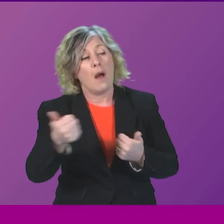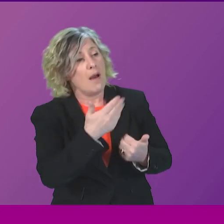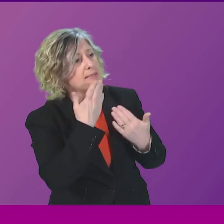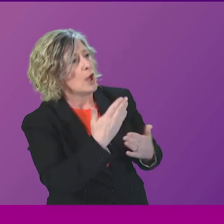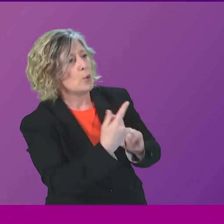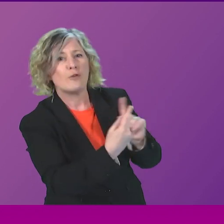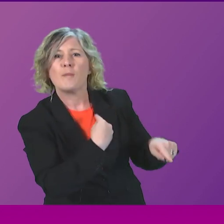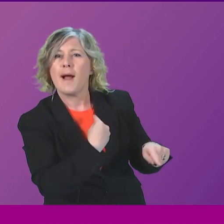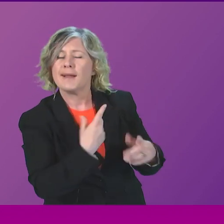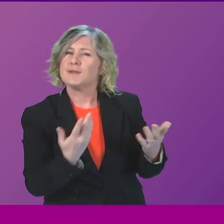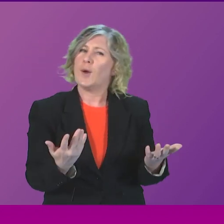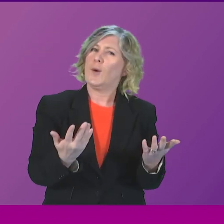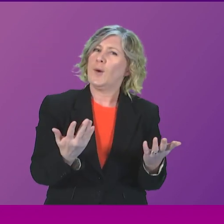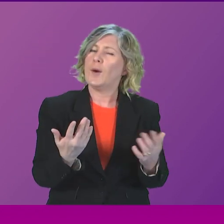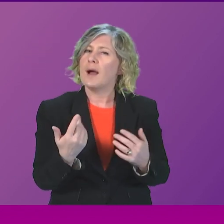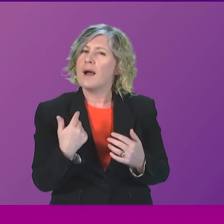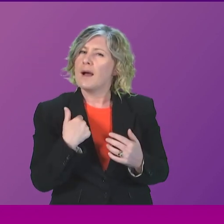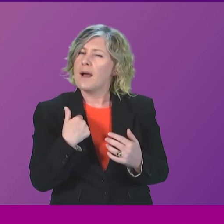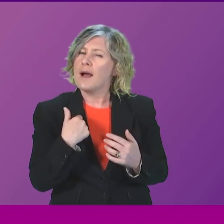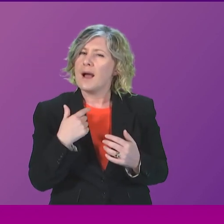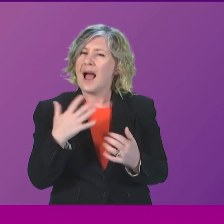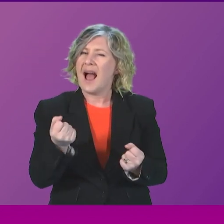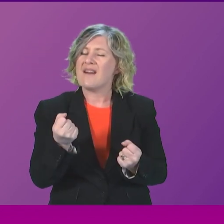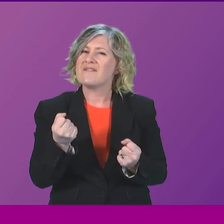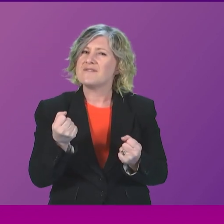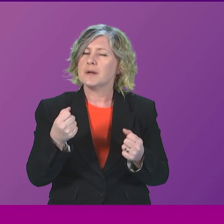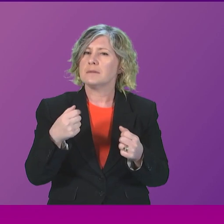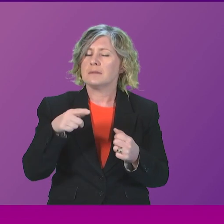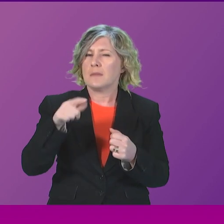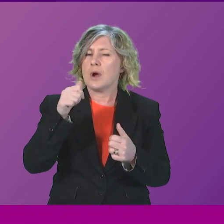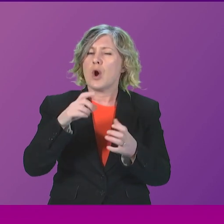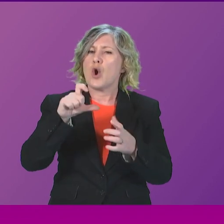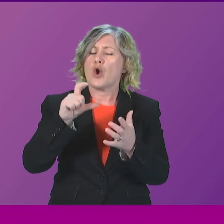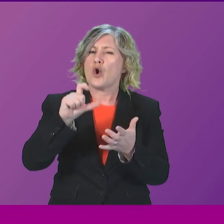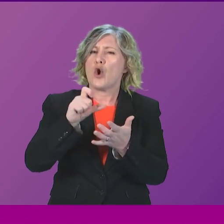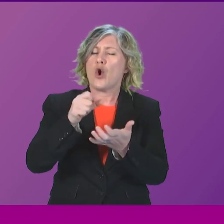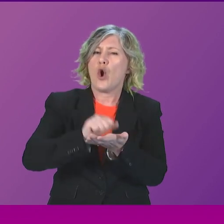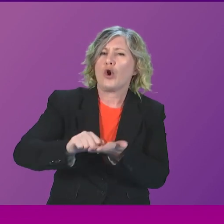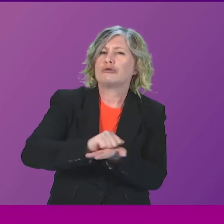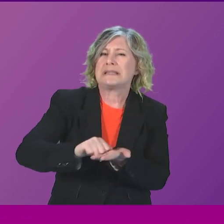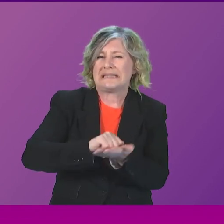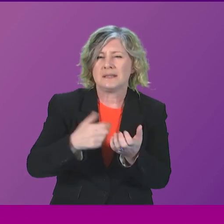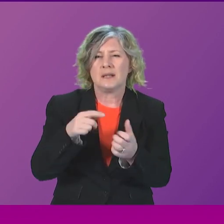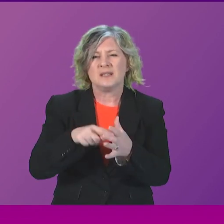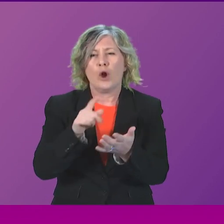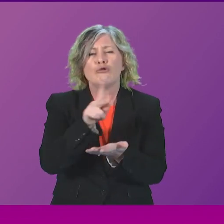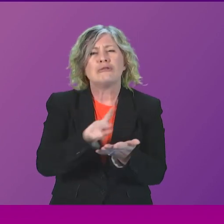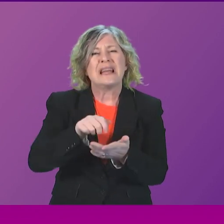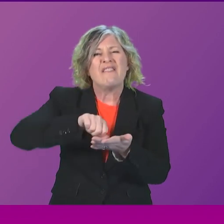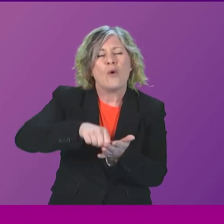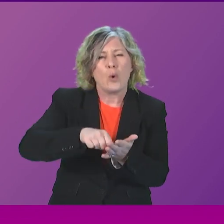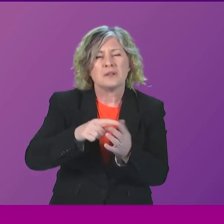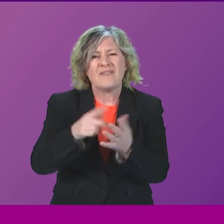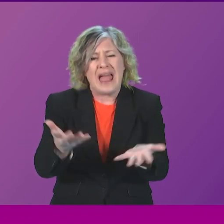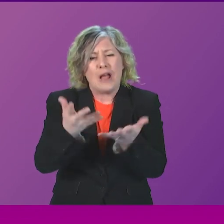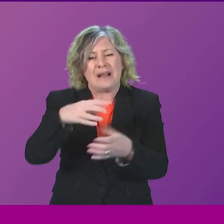reply. Reinforced, autoclaved, aerated concrete is a light and bubbly material that was used in